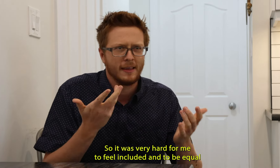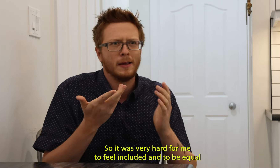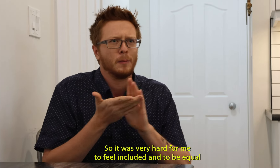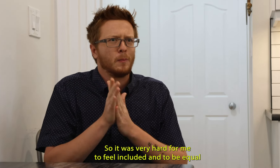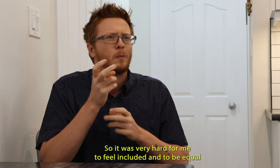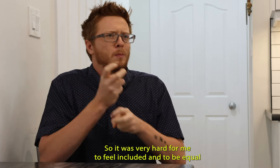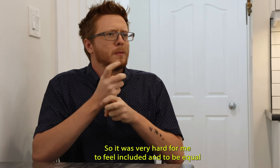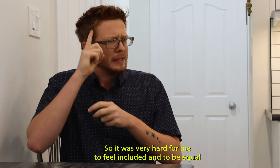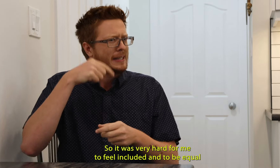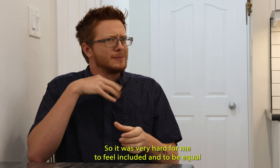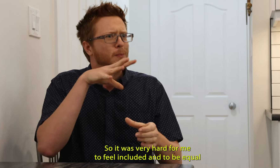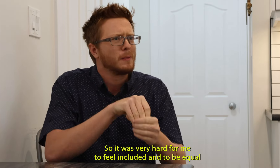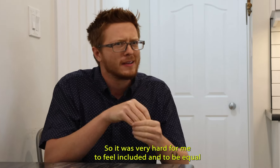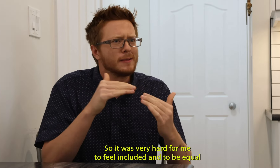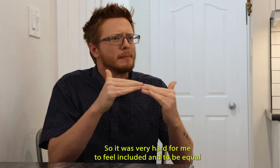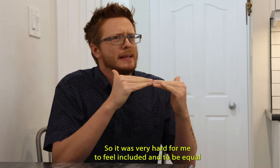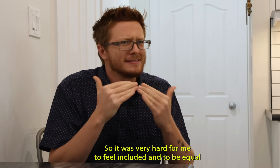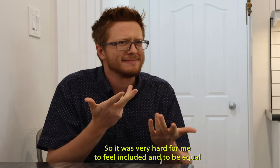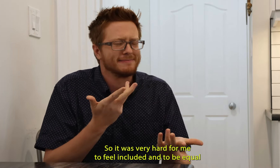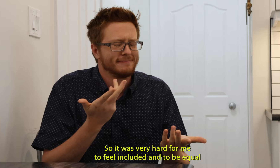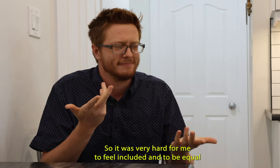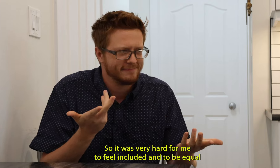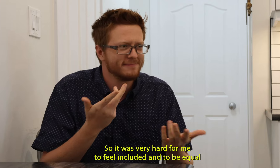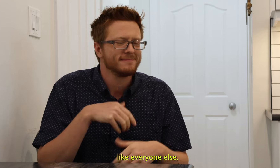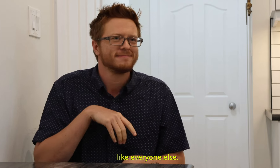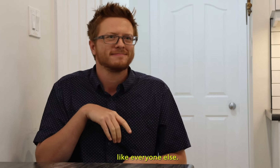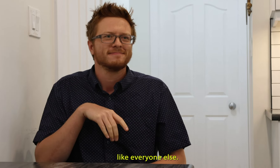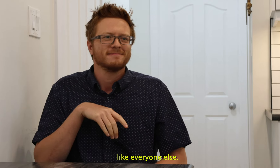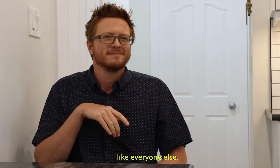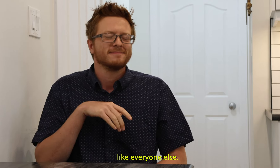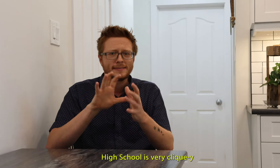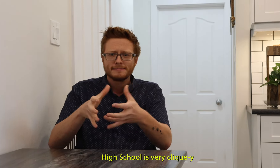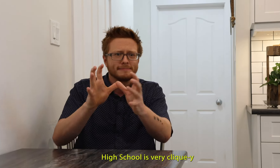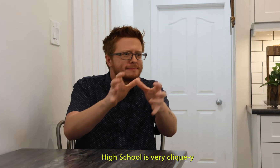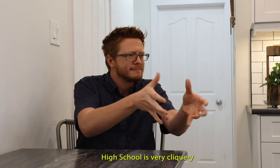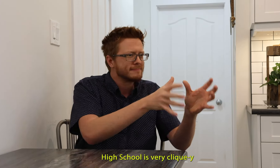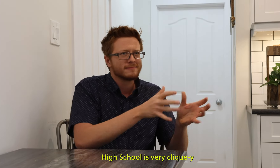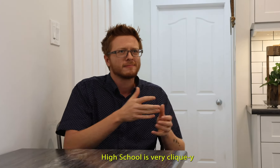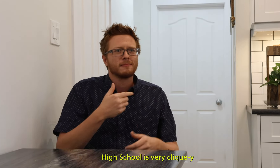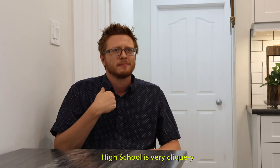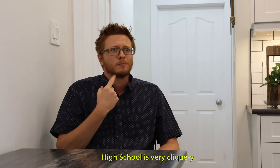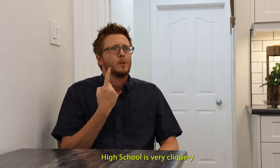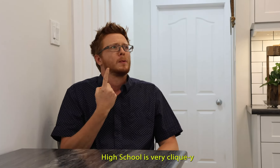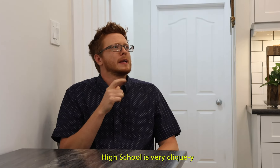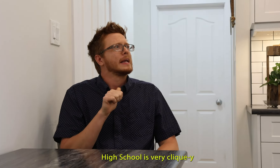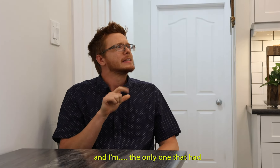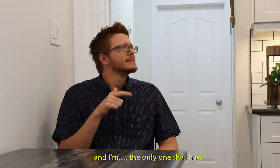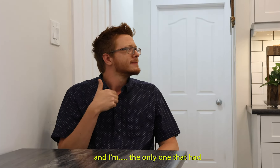it was very hard for me to feel included and to be equal like everyone else. High school is very clicky. And